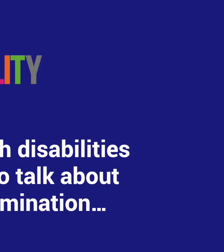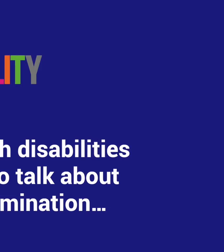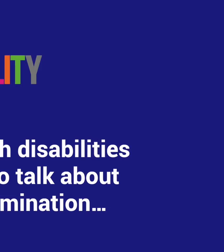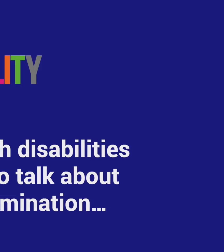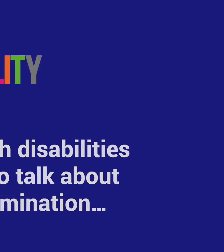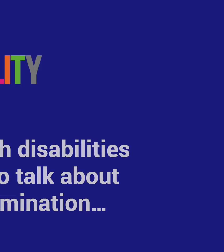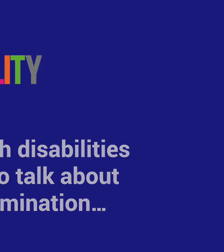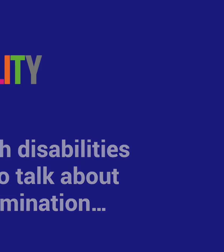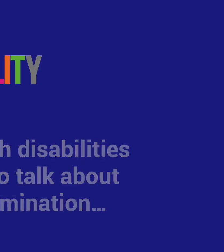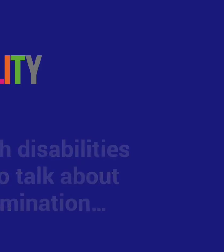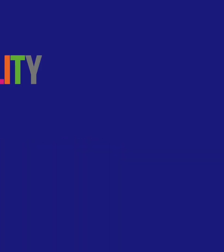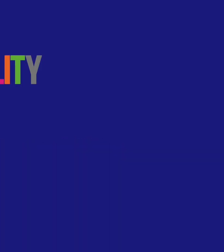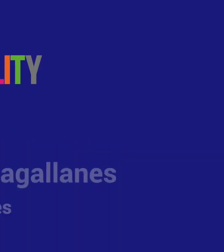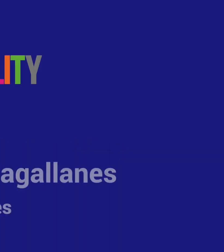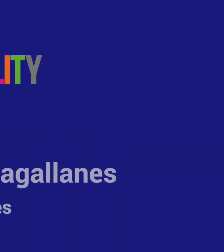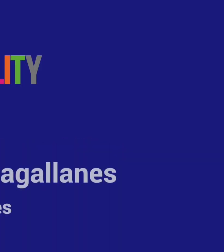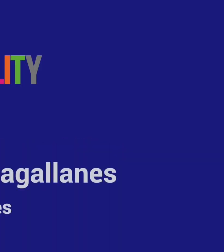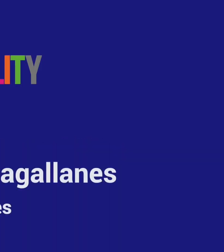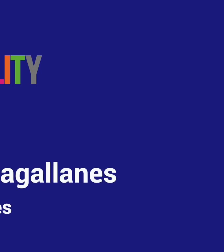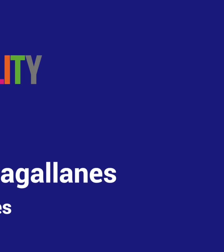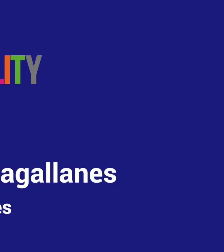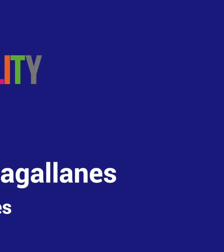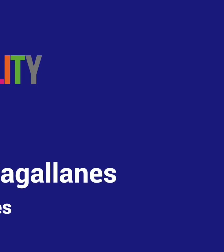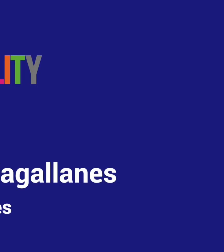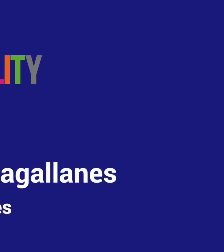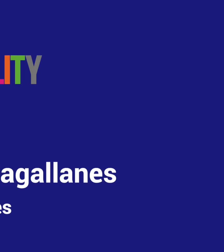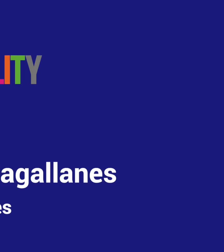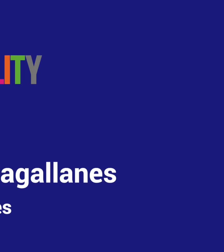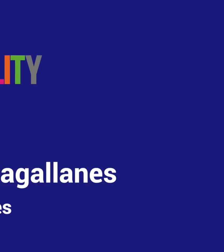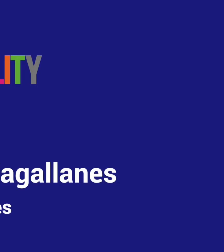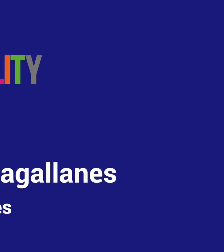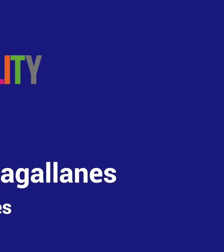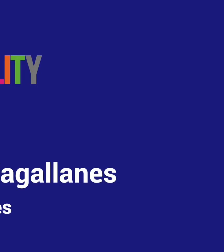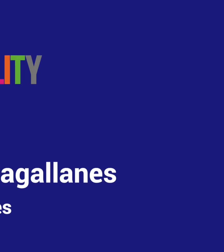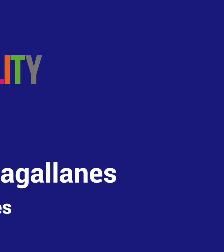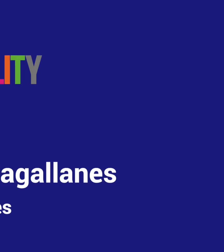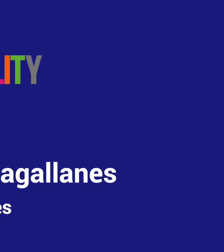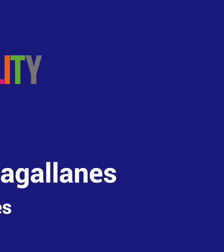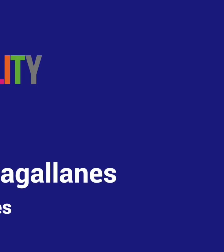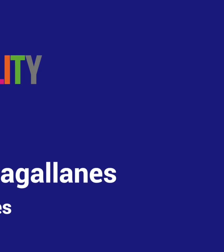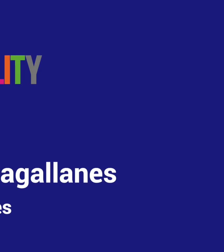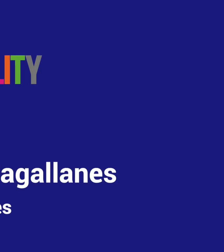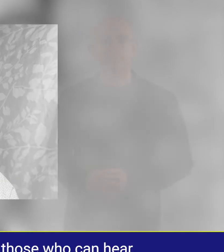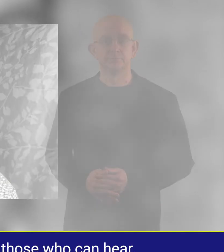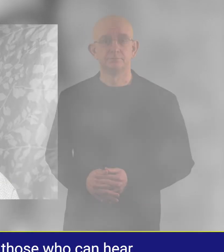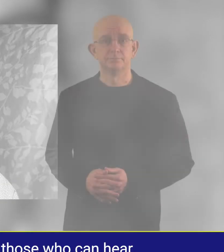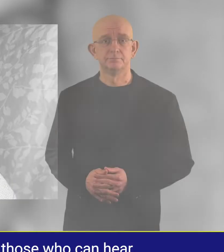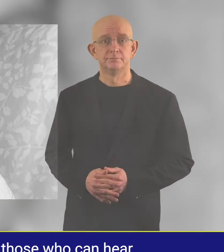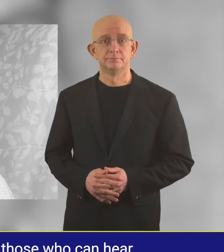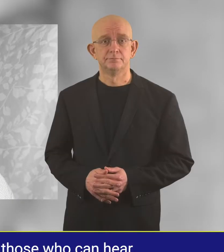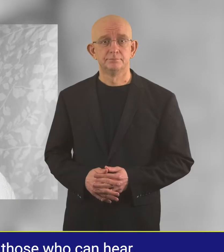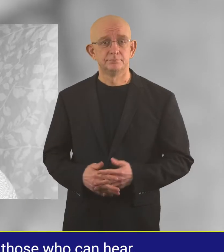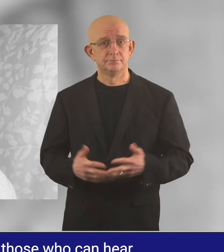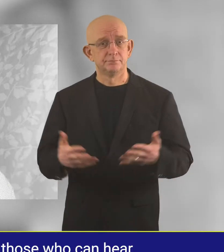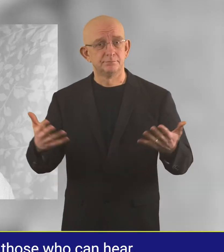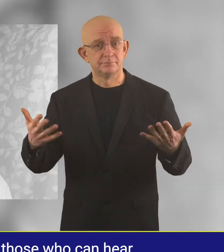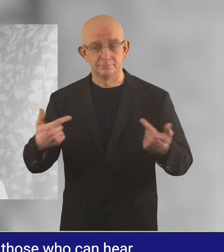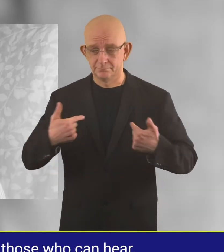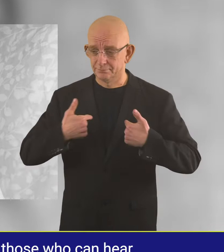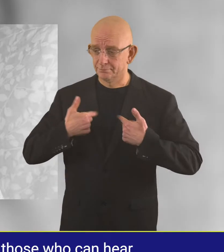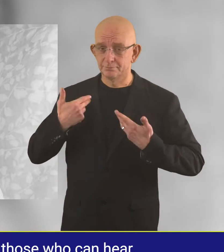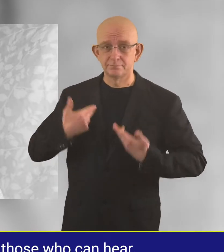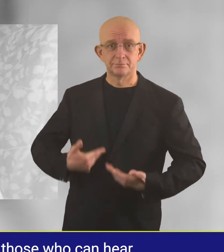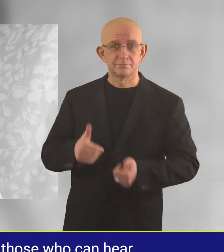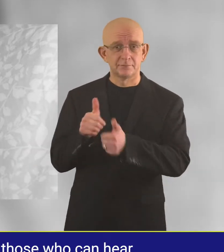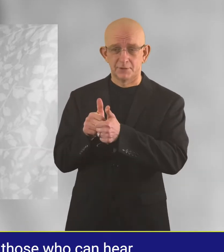and discrimination. John Eman Magallanes, Philippines. Yet, I am